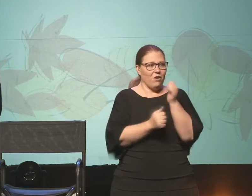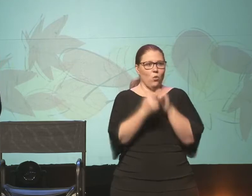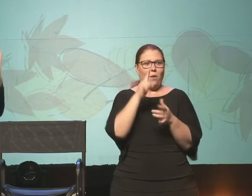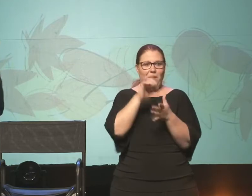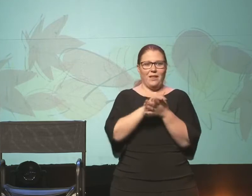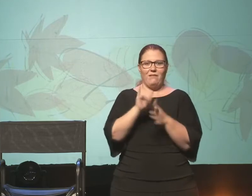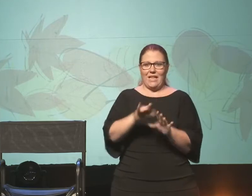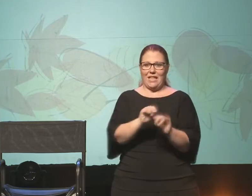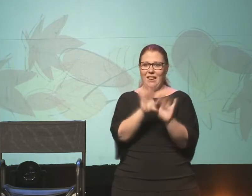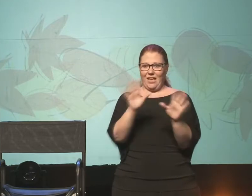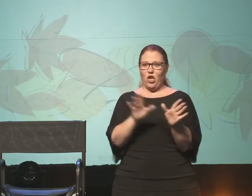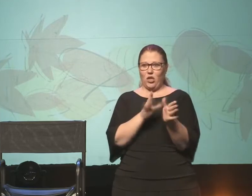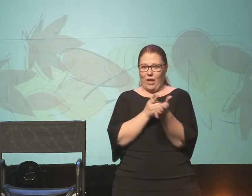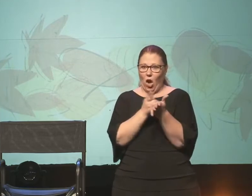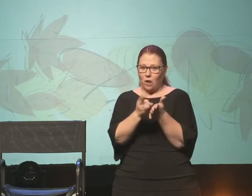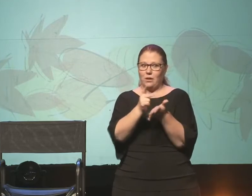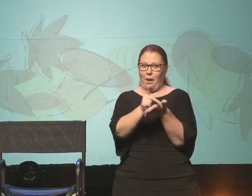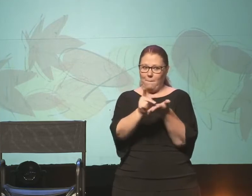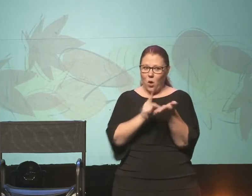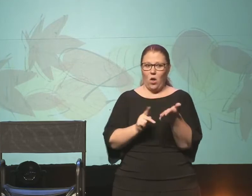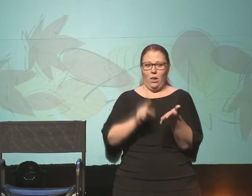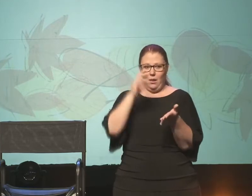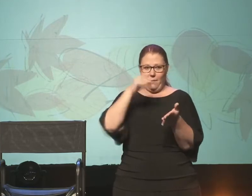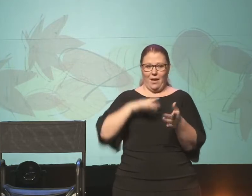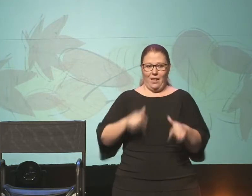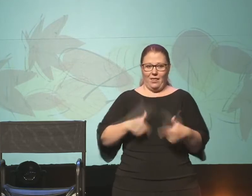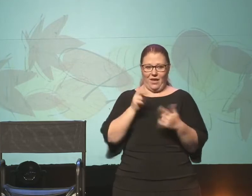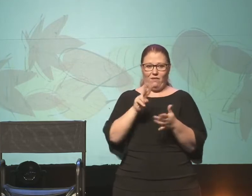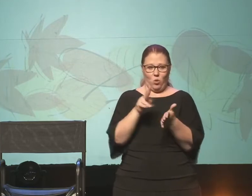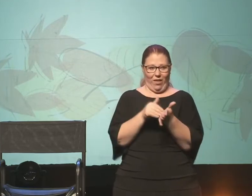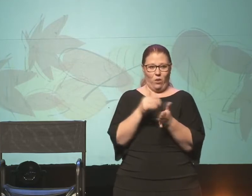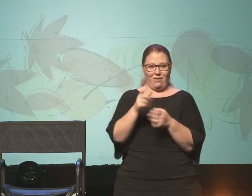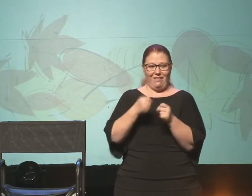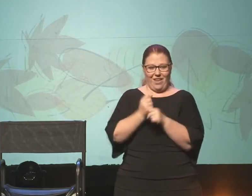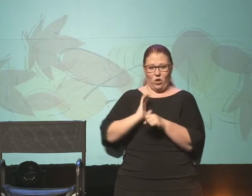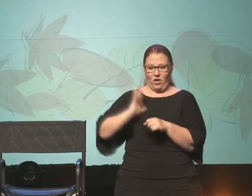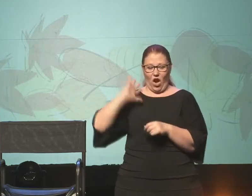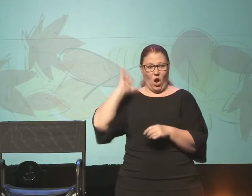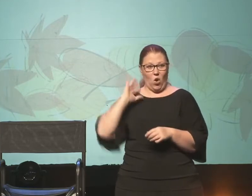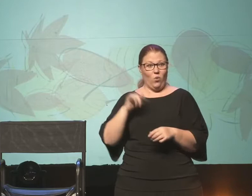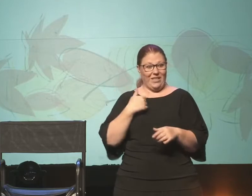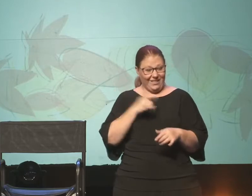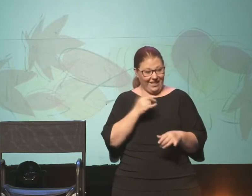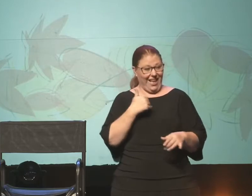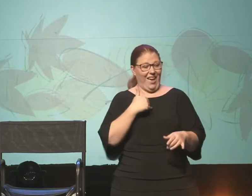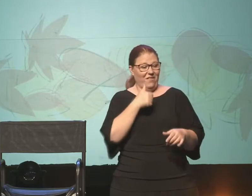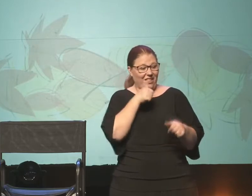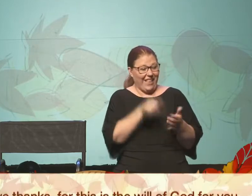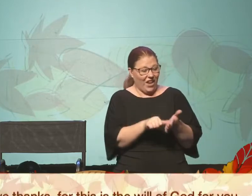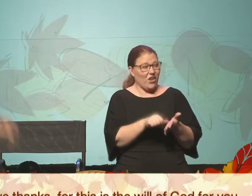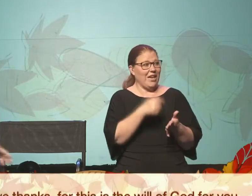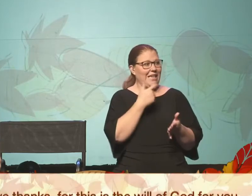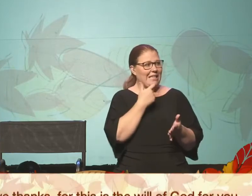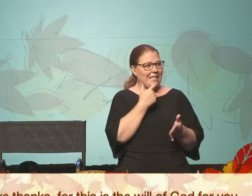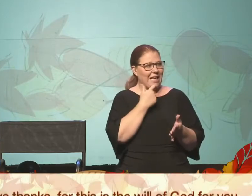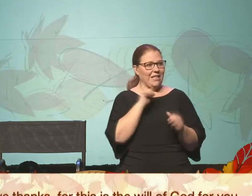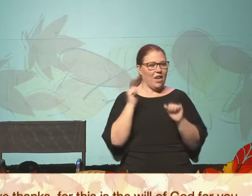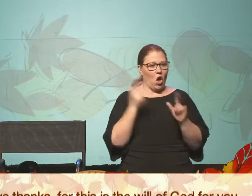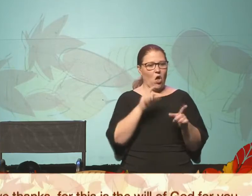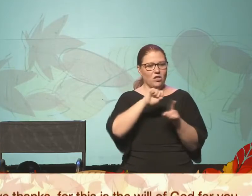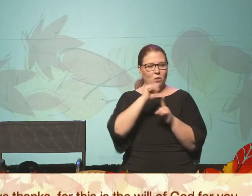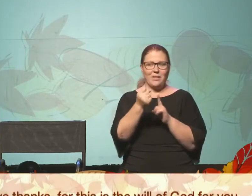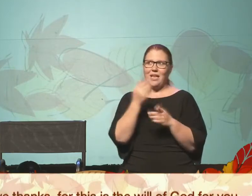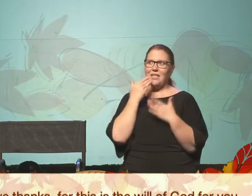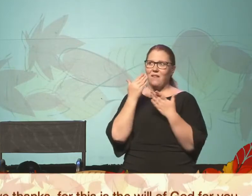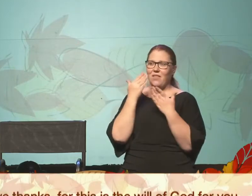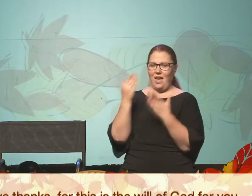this is clearly, authentically Paul, a guy who lived 2,000 years ago. We still have this letter, right? This is the radical Paul. He says, in all circumstances, give